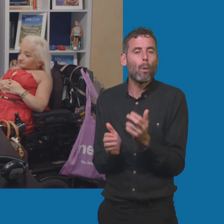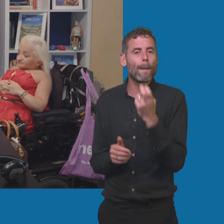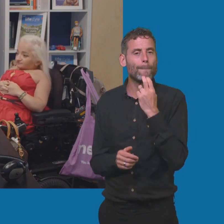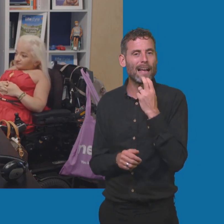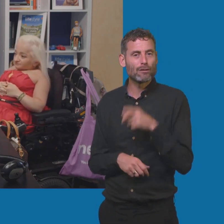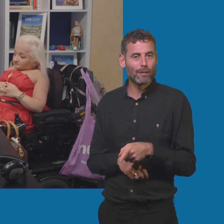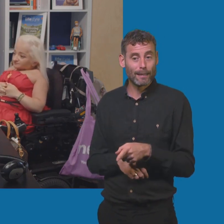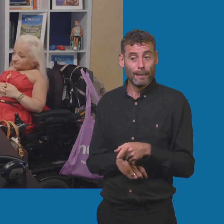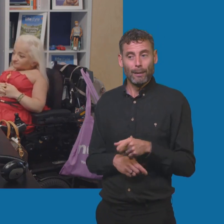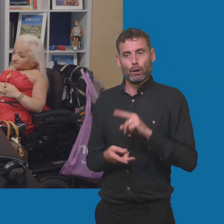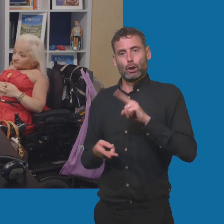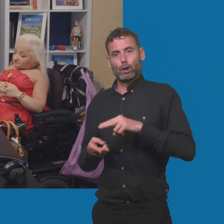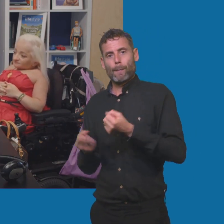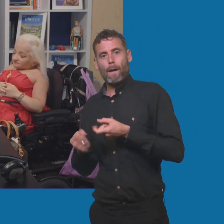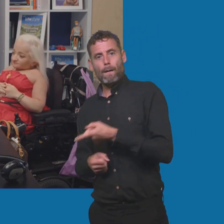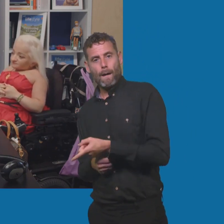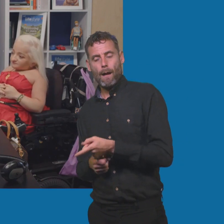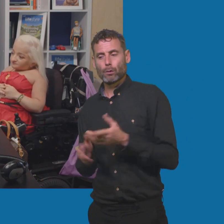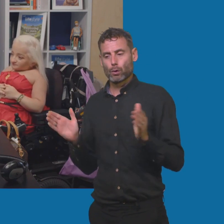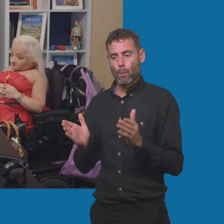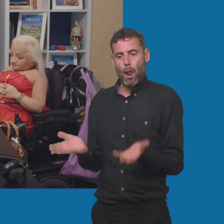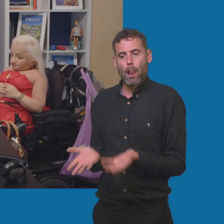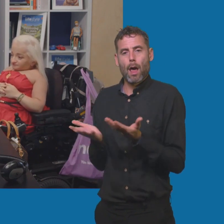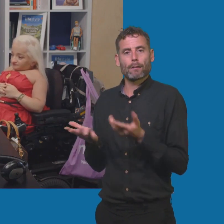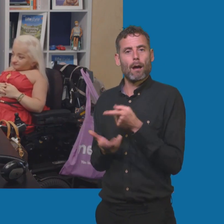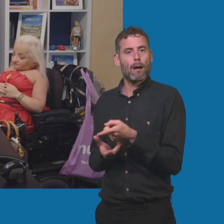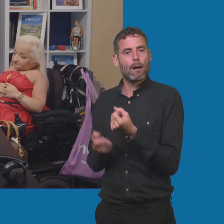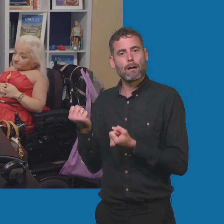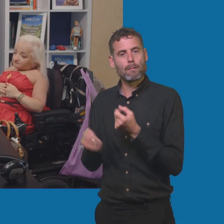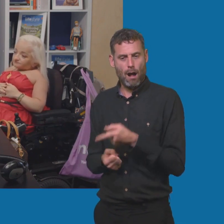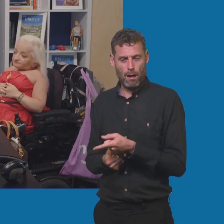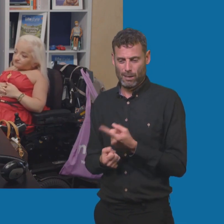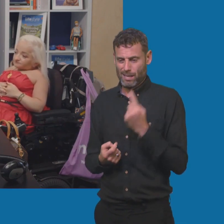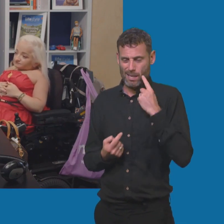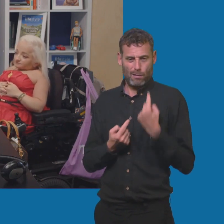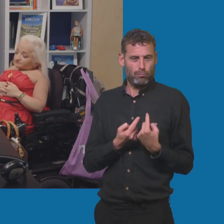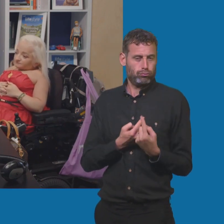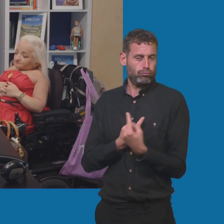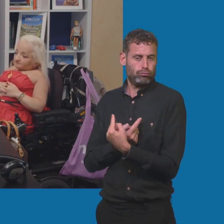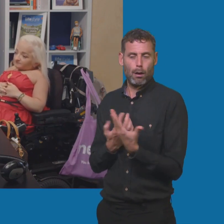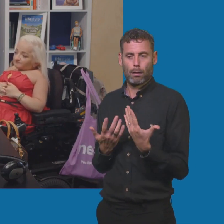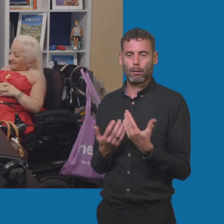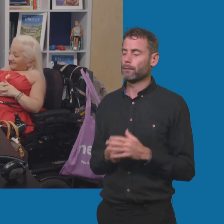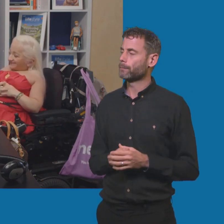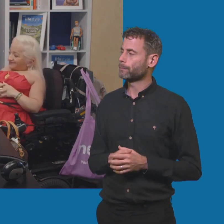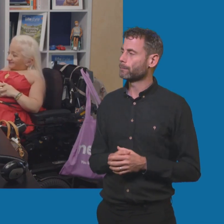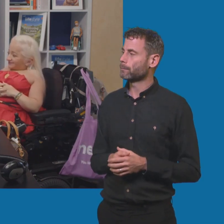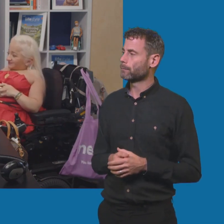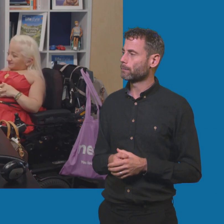bit of money or be able to get a smaller, lighter car that doesn't need a huge battery if you mostly just do journeys around town. I just had another question.